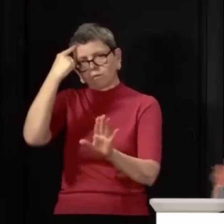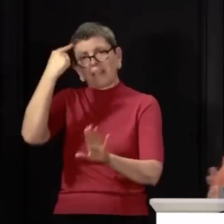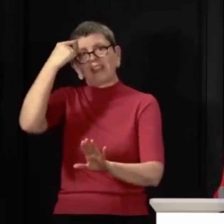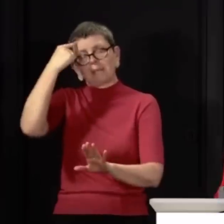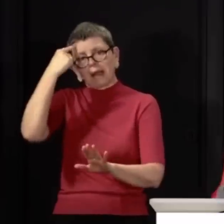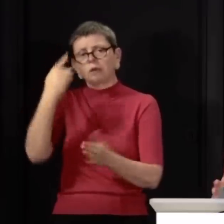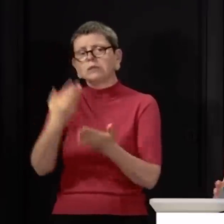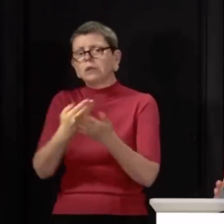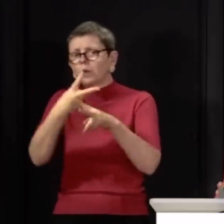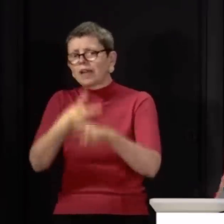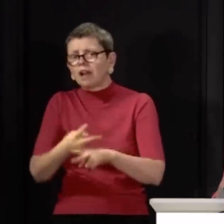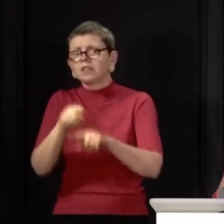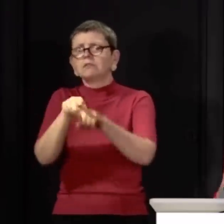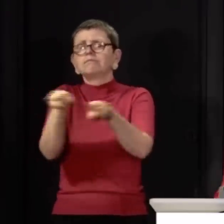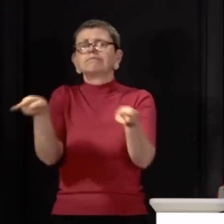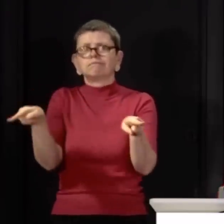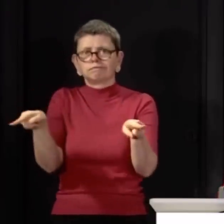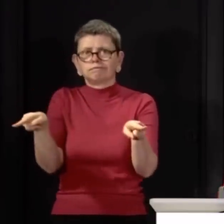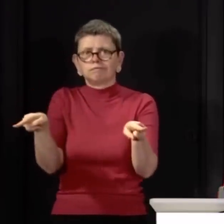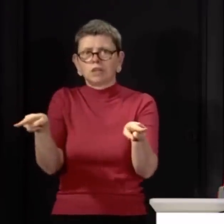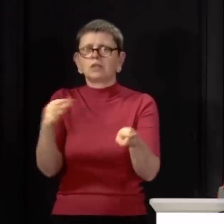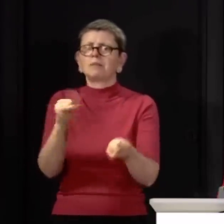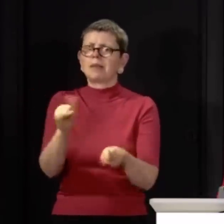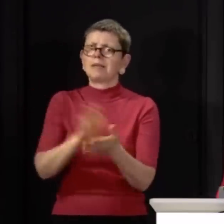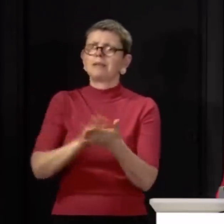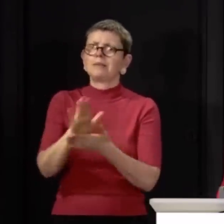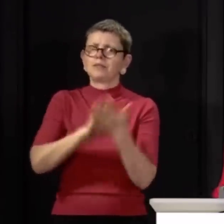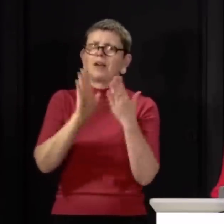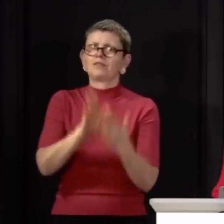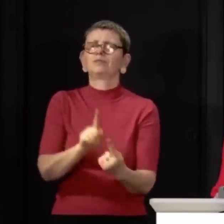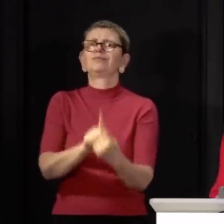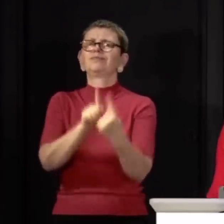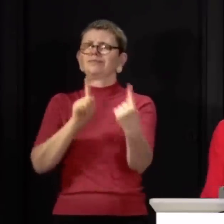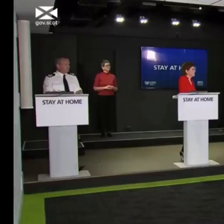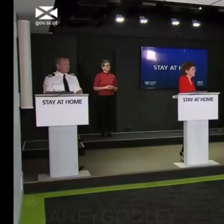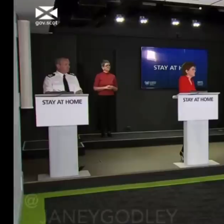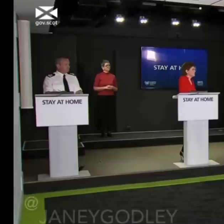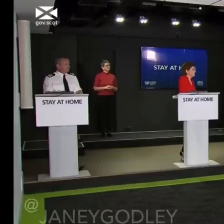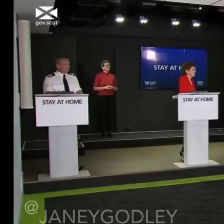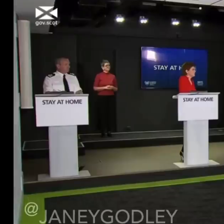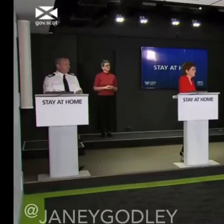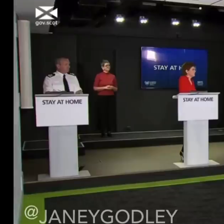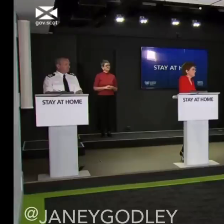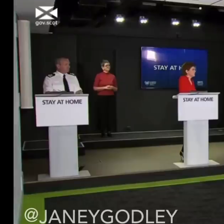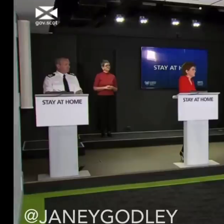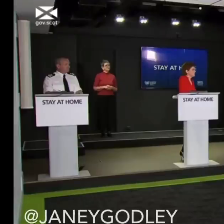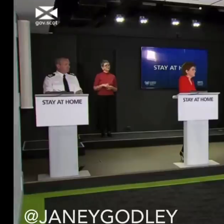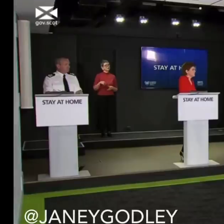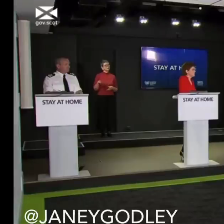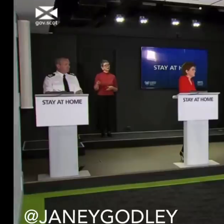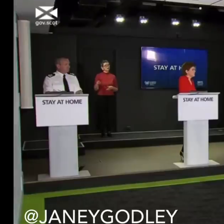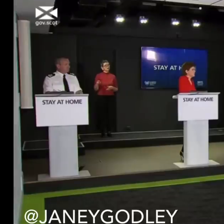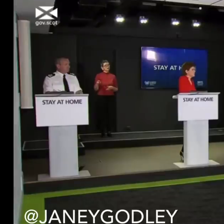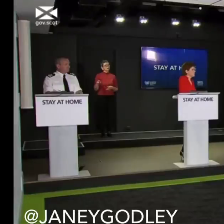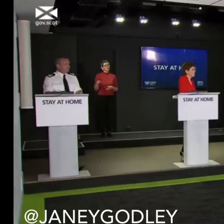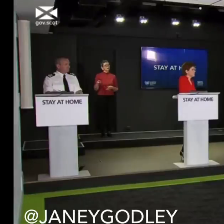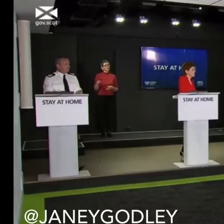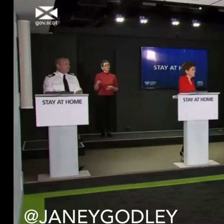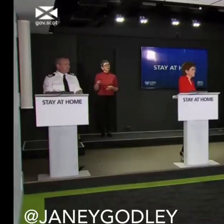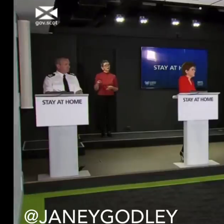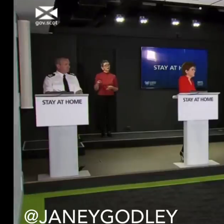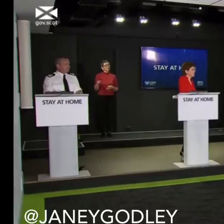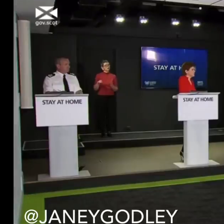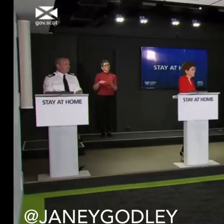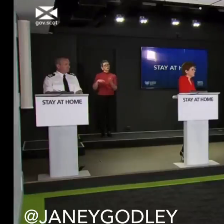at the one time, outside, two metres apart. Right, we've got a question for you, a journalist here now. Could well visit President